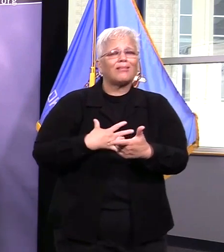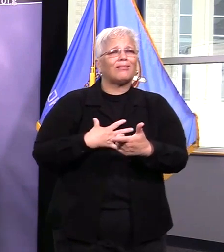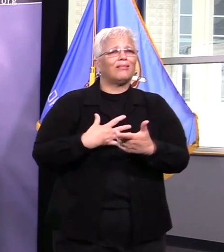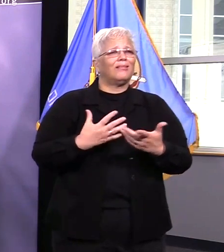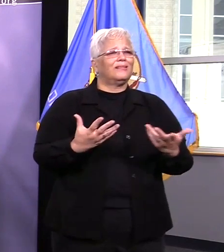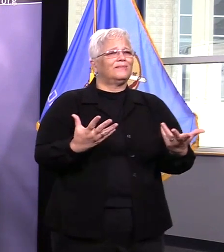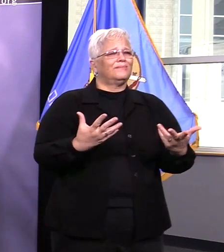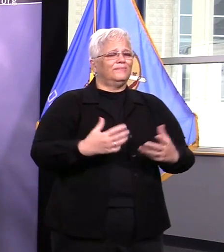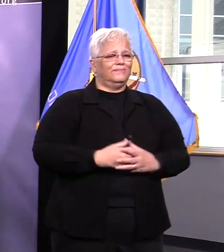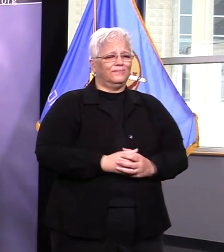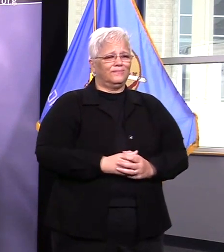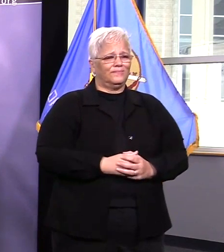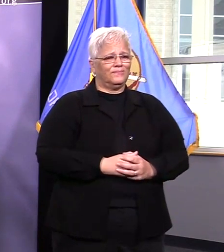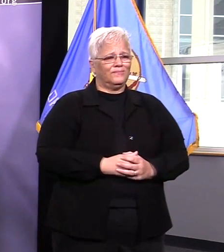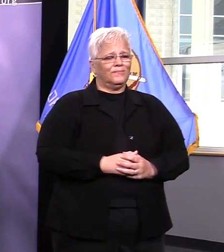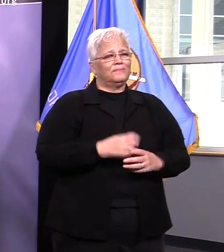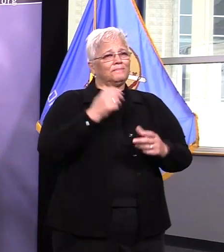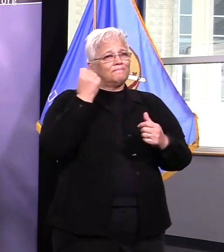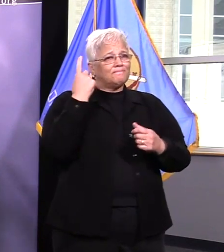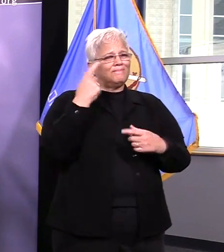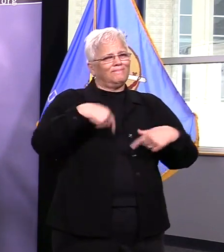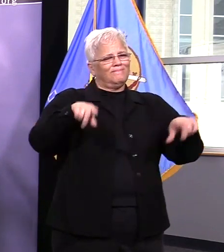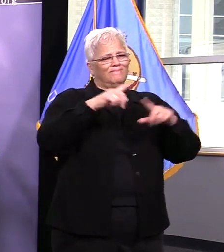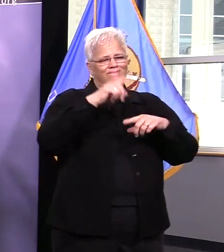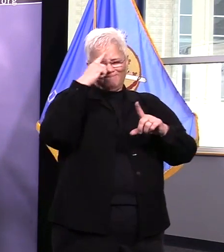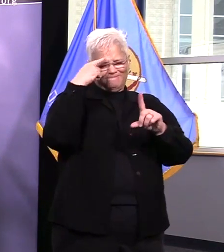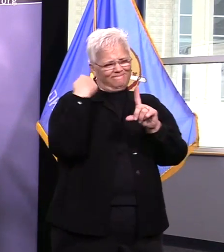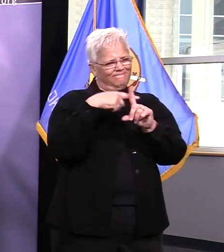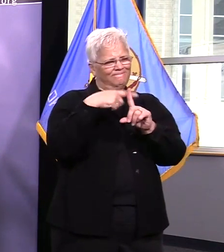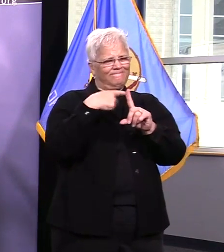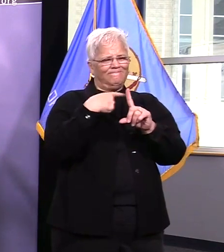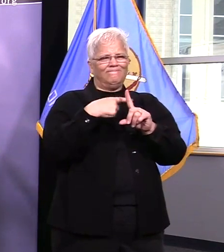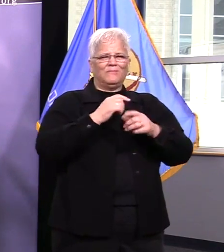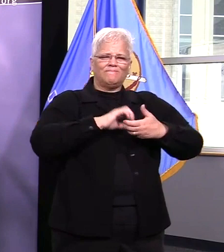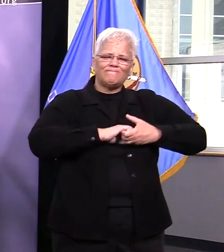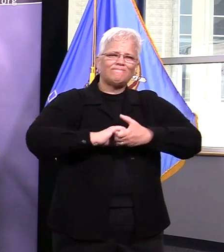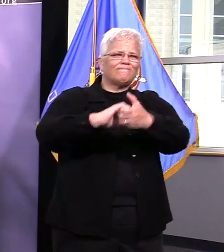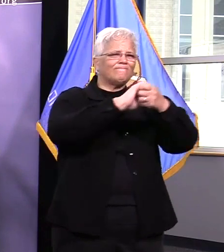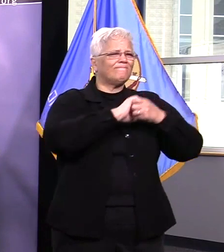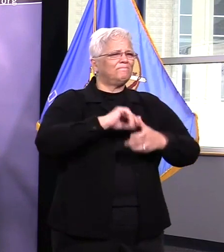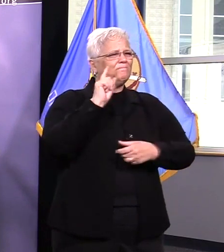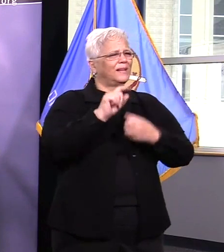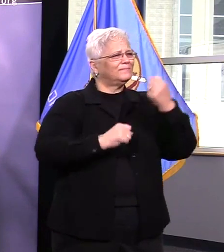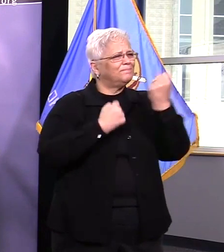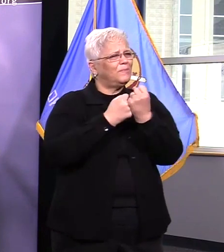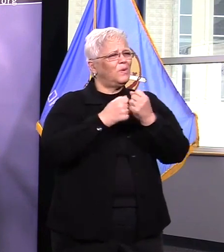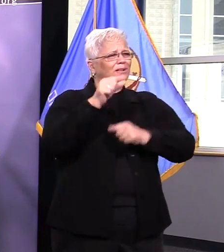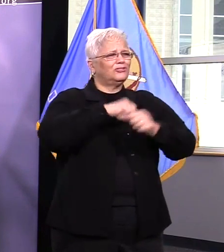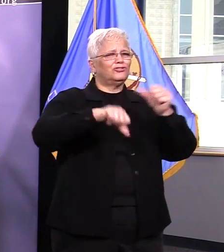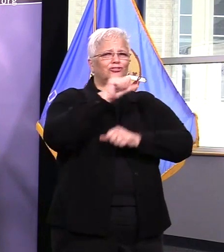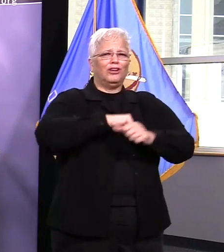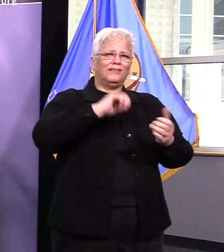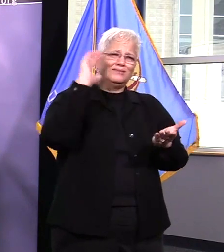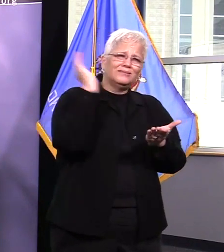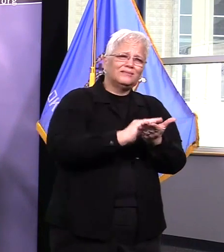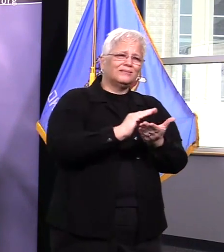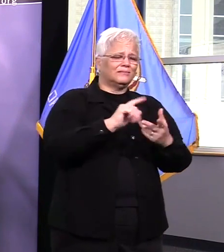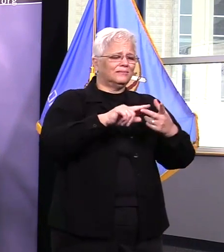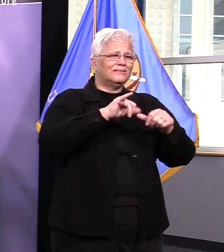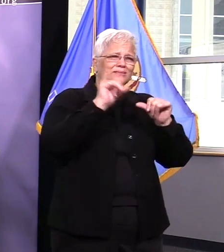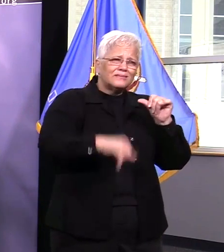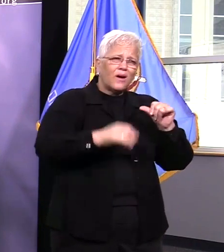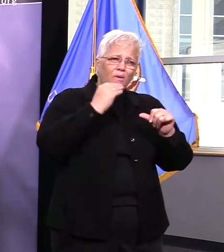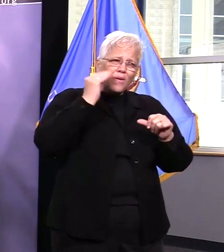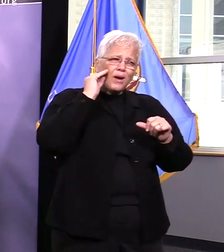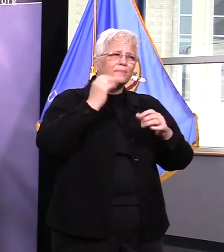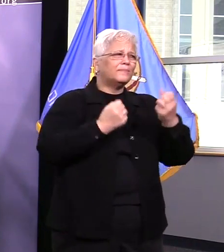differences in politics and come together to win this fight and then begin to pick up the pieces afterwards so that those who have paid